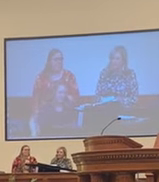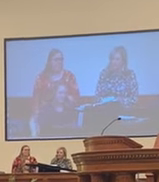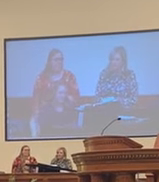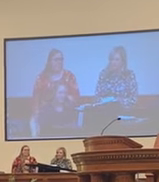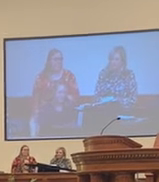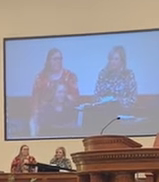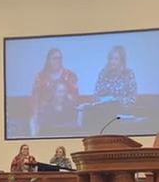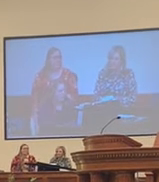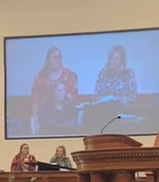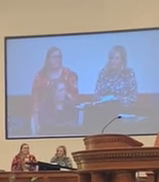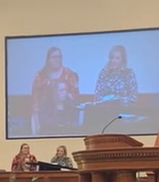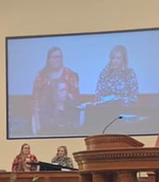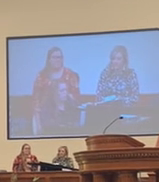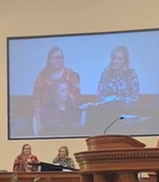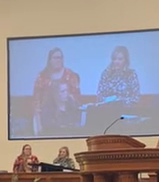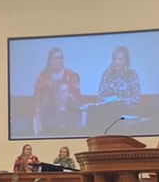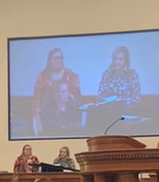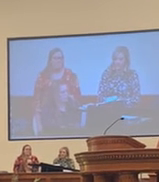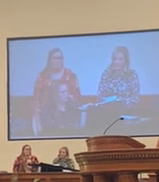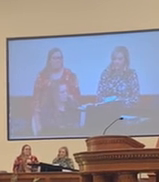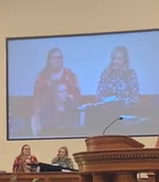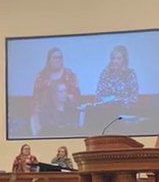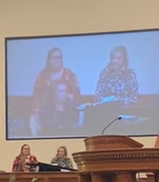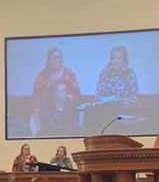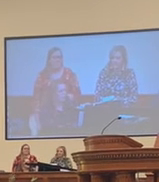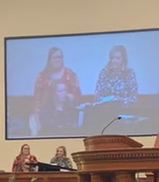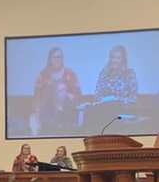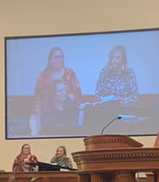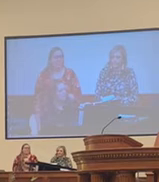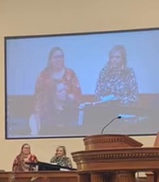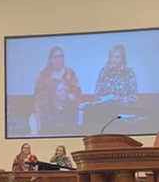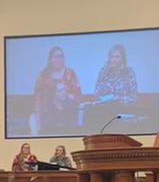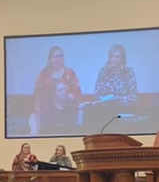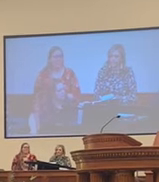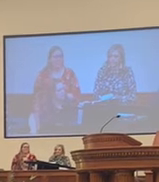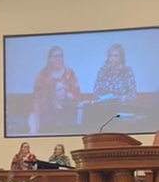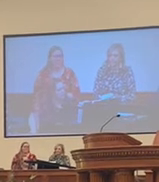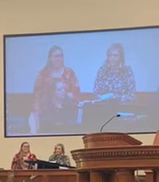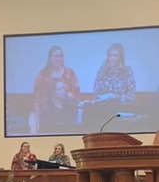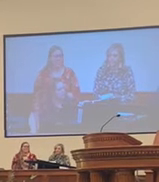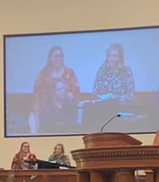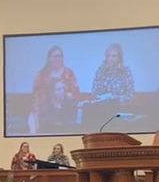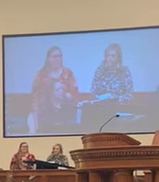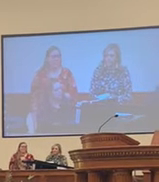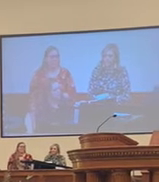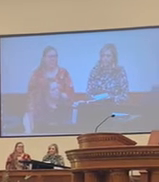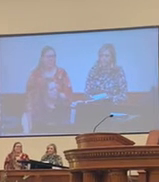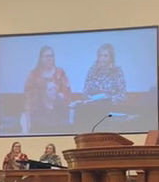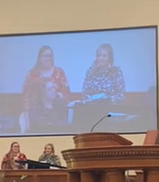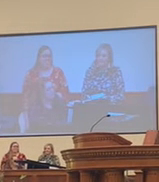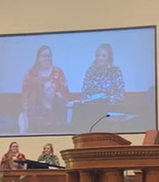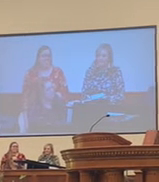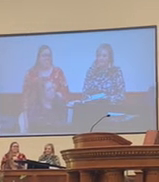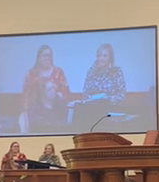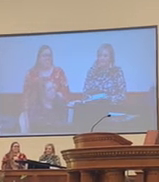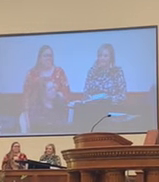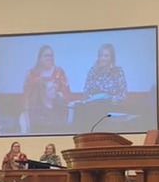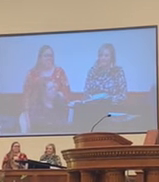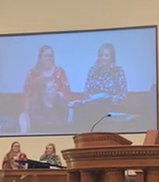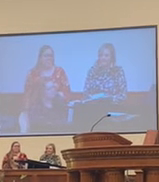You took my place Inside my tomb of sin